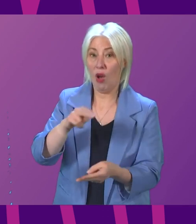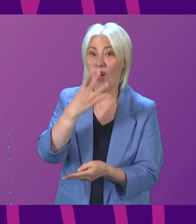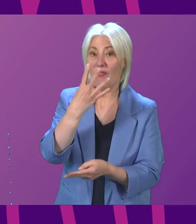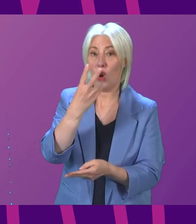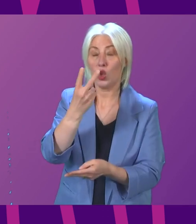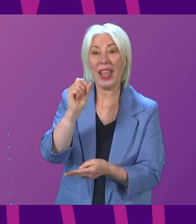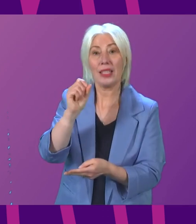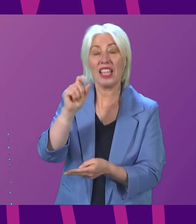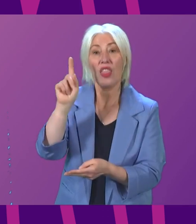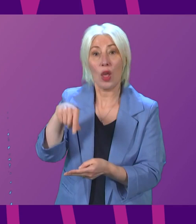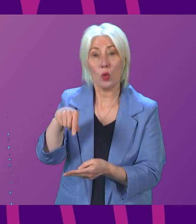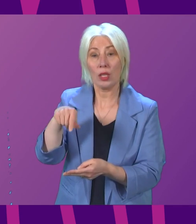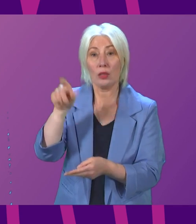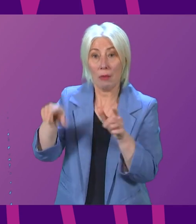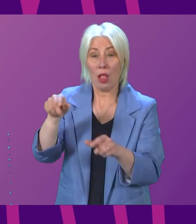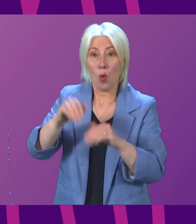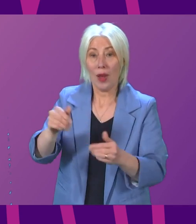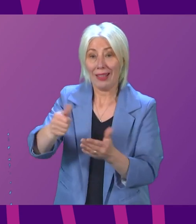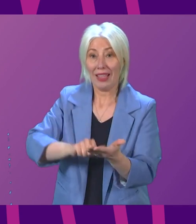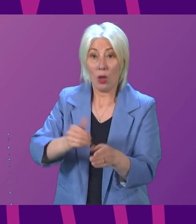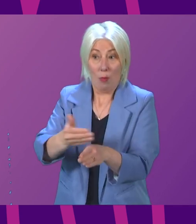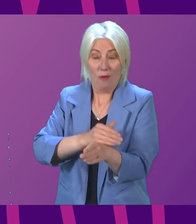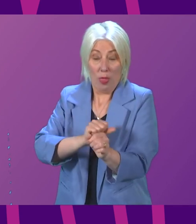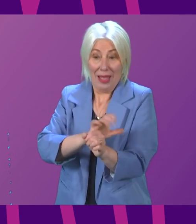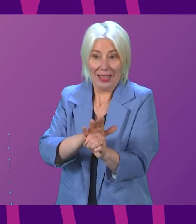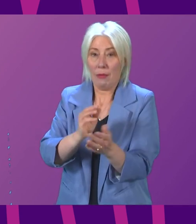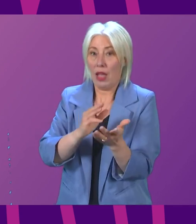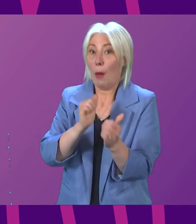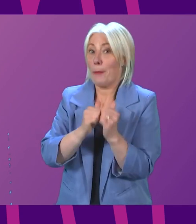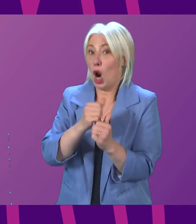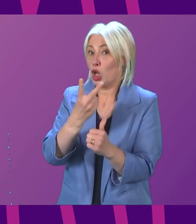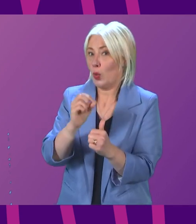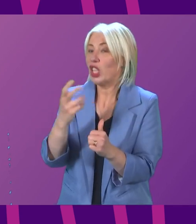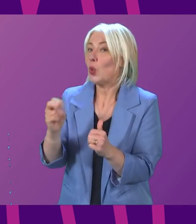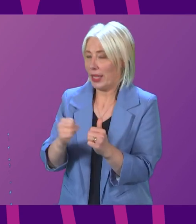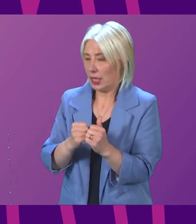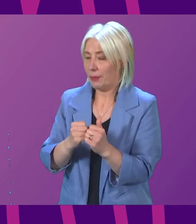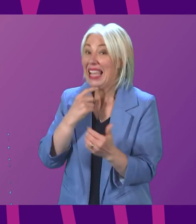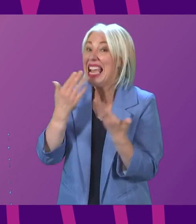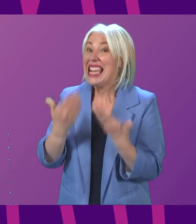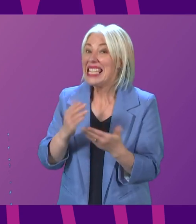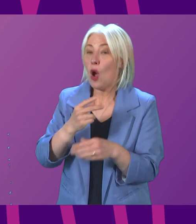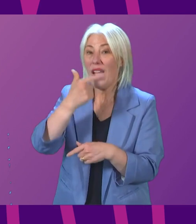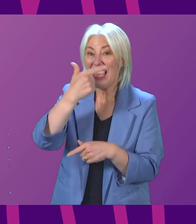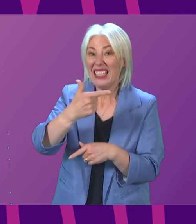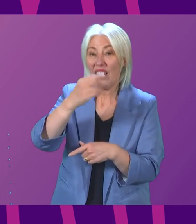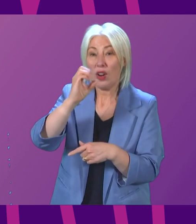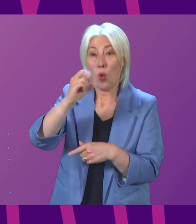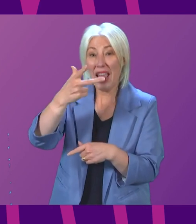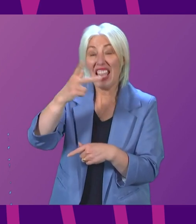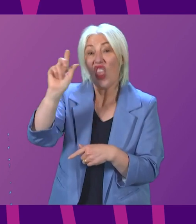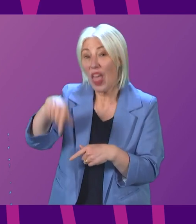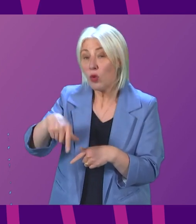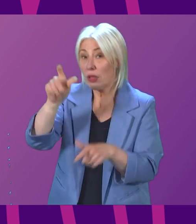,000 on a waiting list pre-pandemic in March 2020. And today that stands at over 708,000 people,